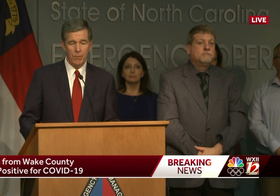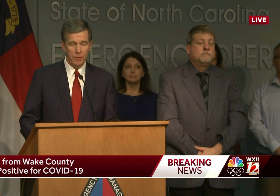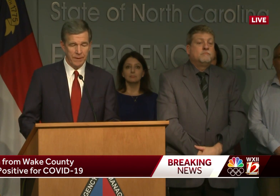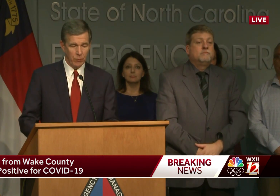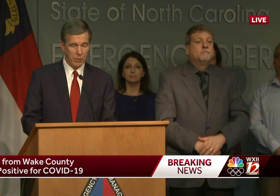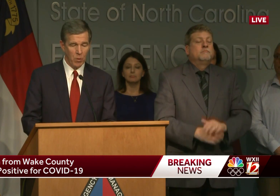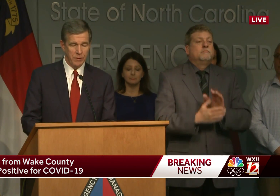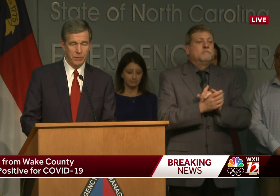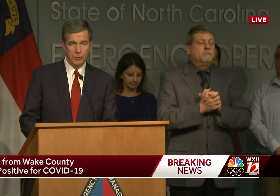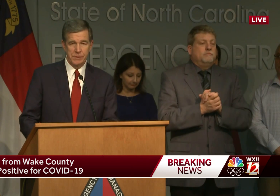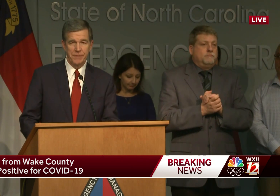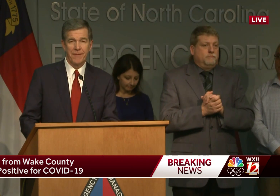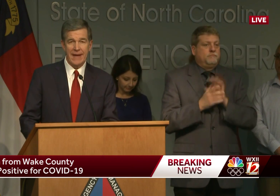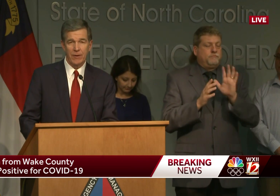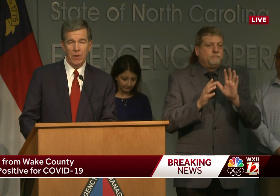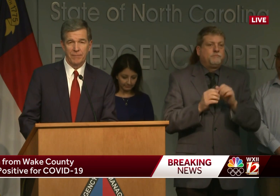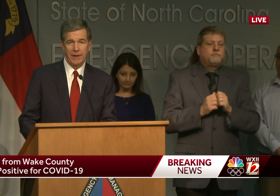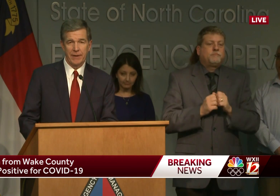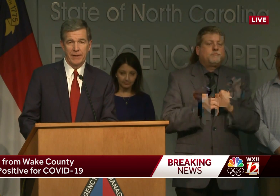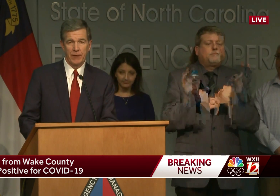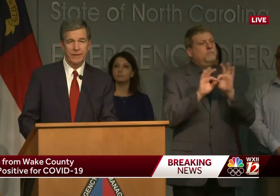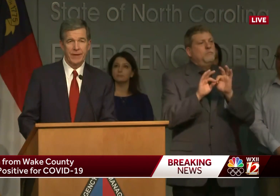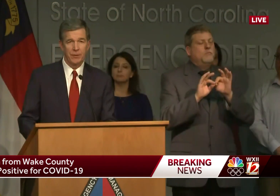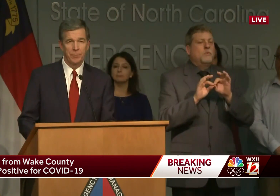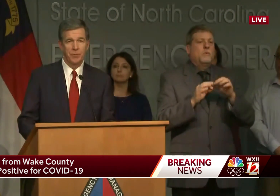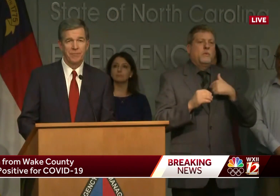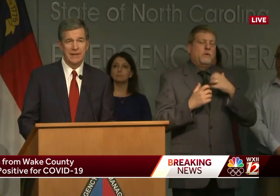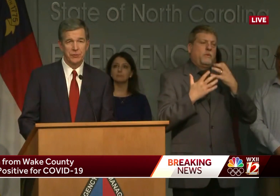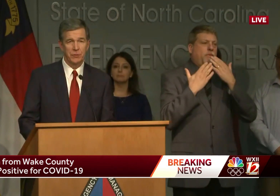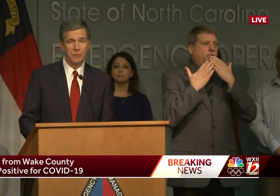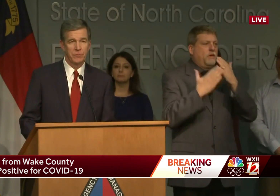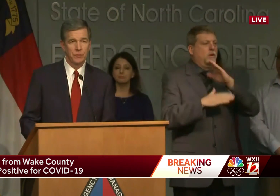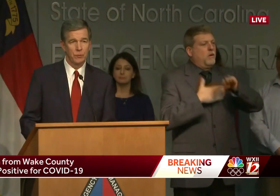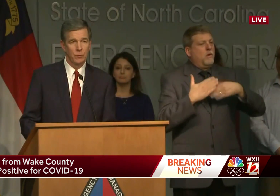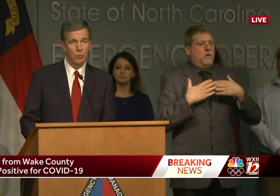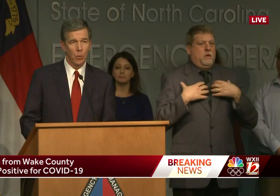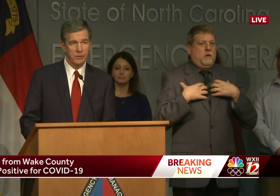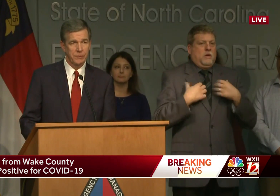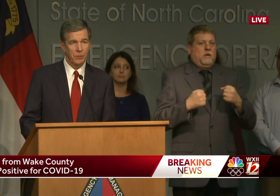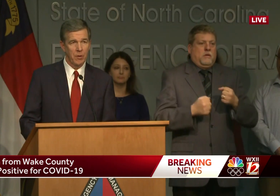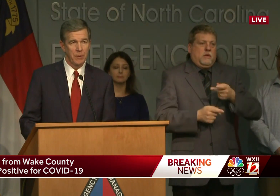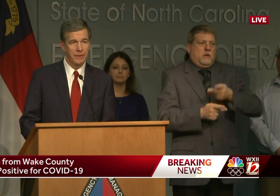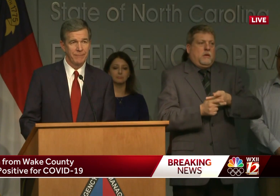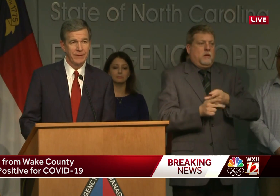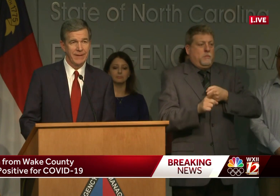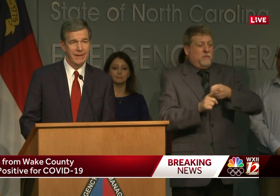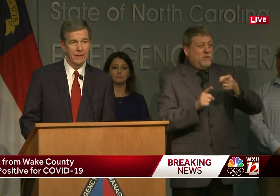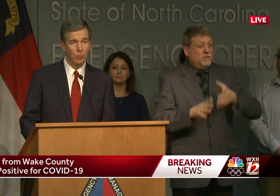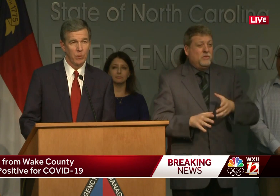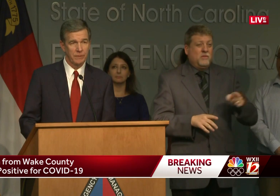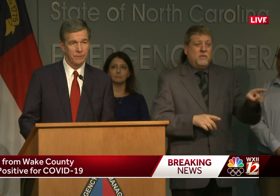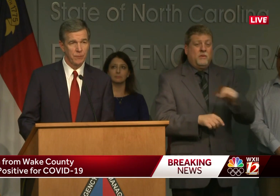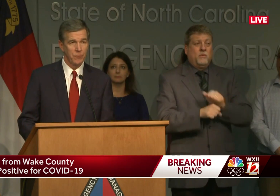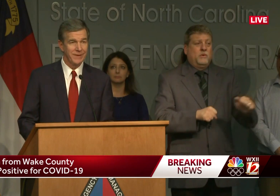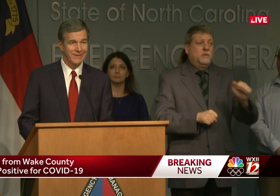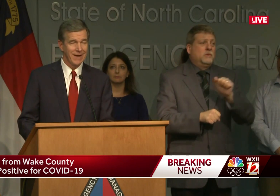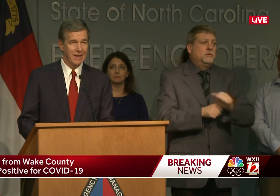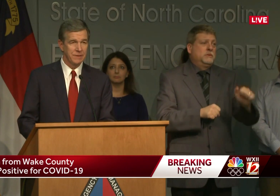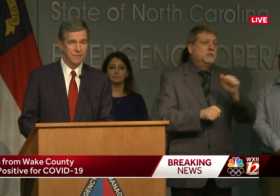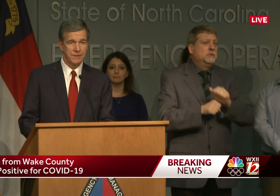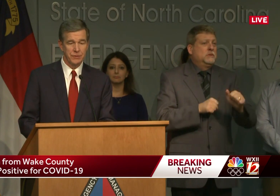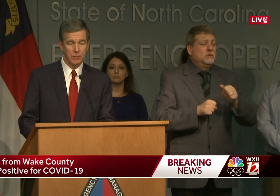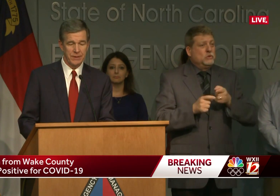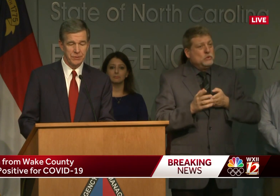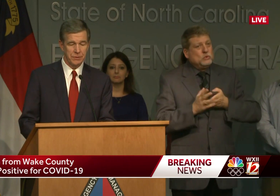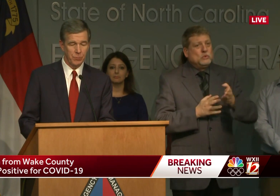Okay, one thing we want to do is to thank all of our health care professionals who work so hard every day and work through these